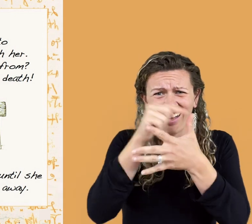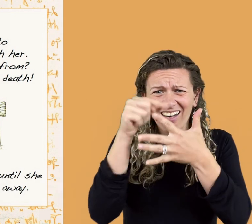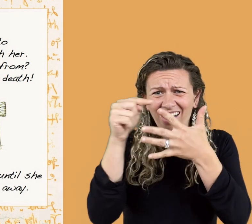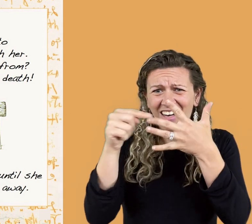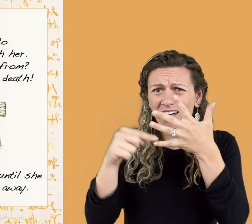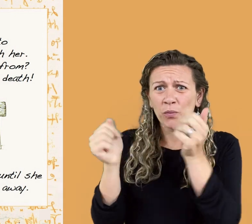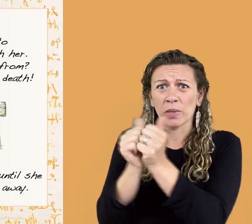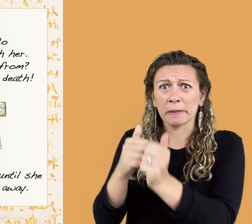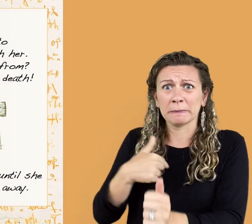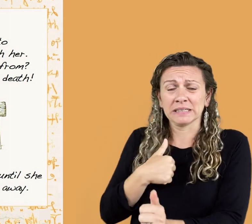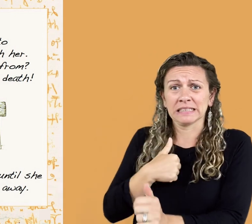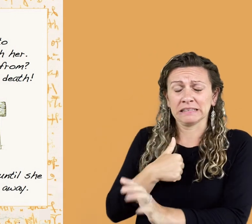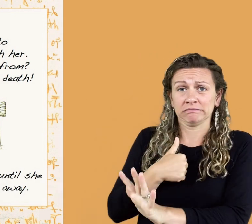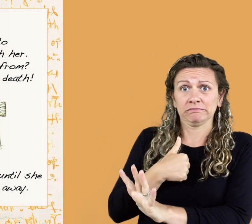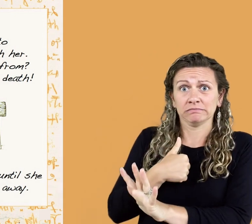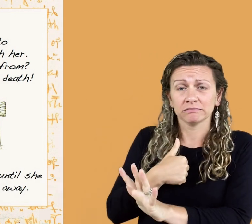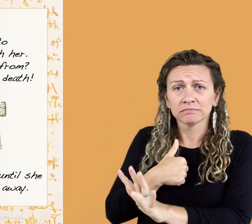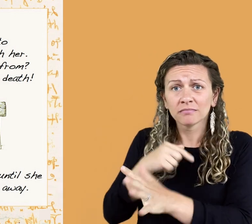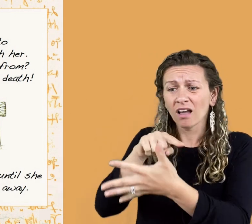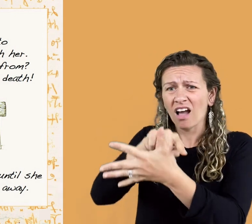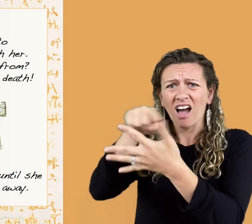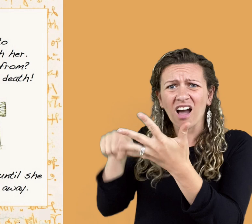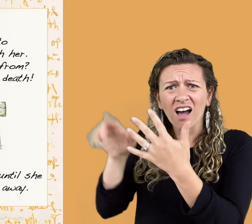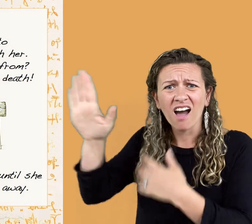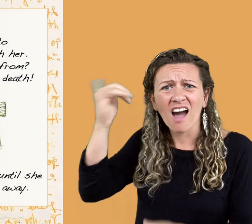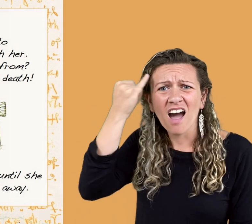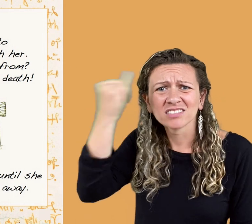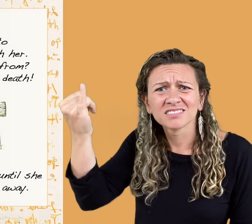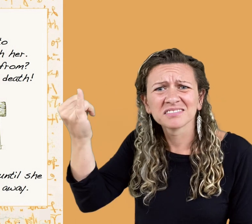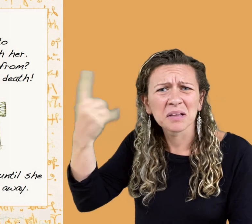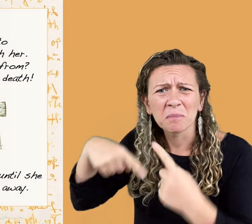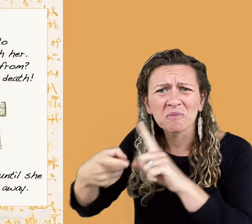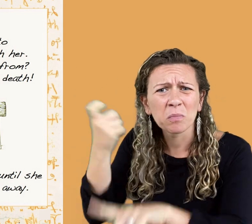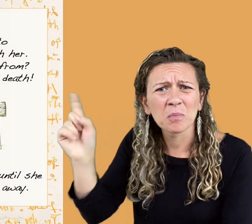with her. Where does she get her ideas from?